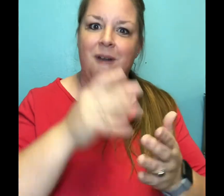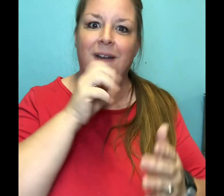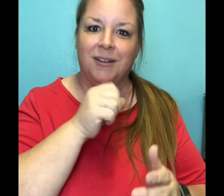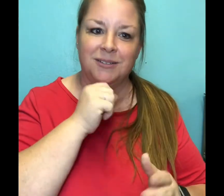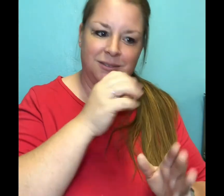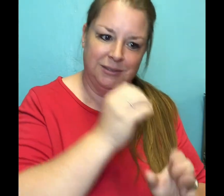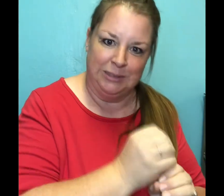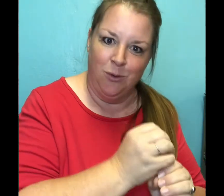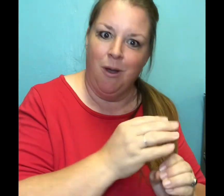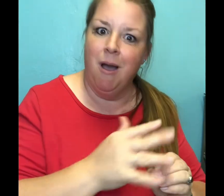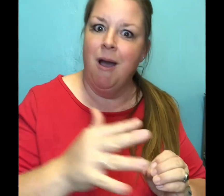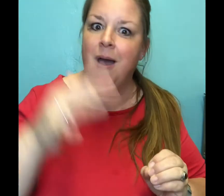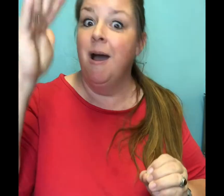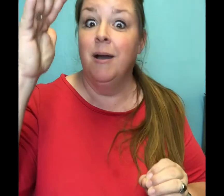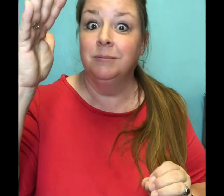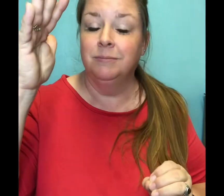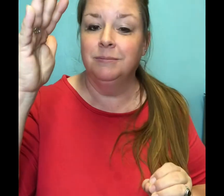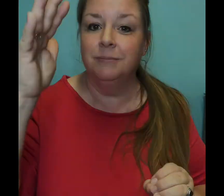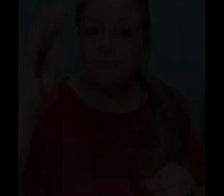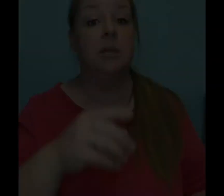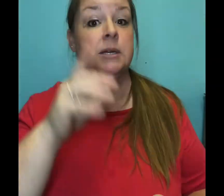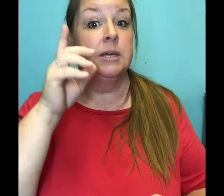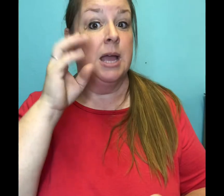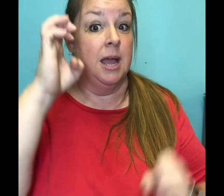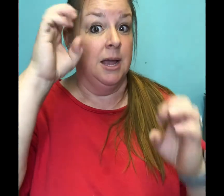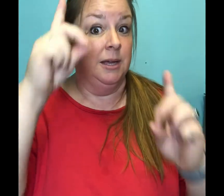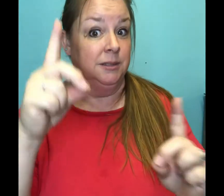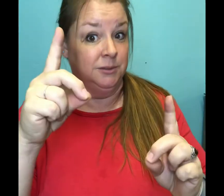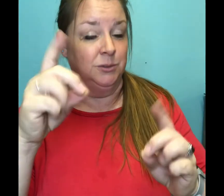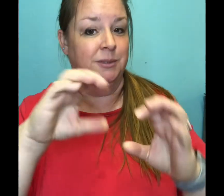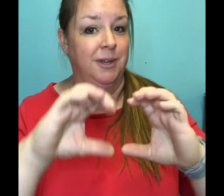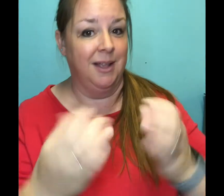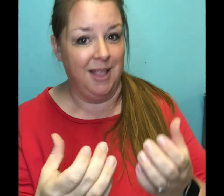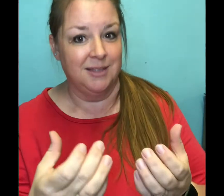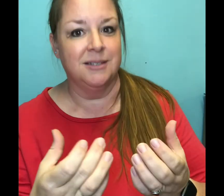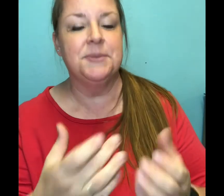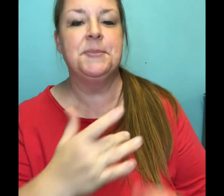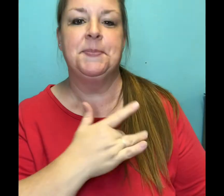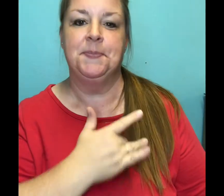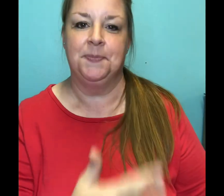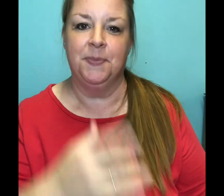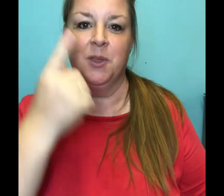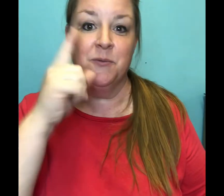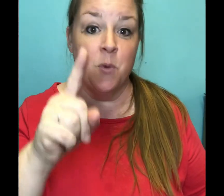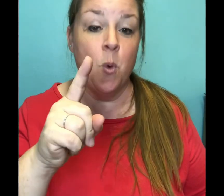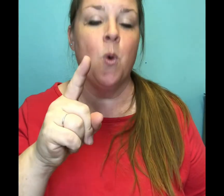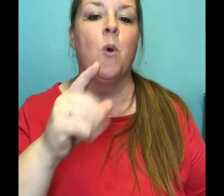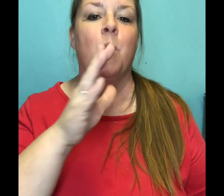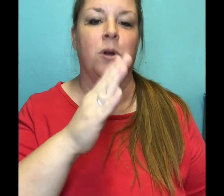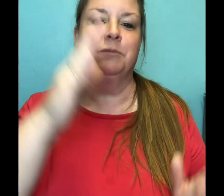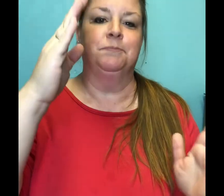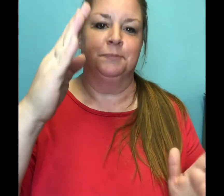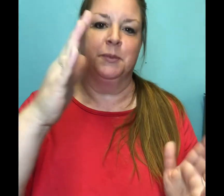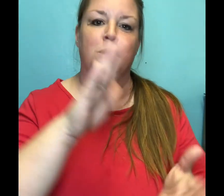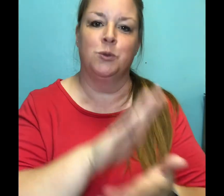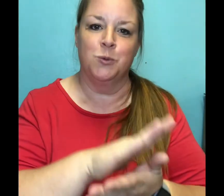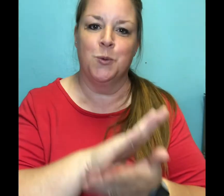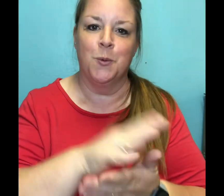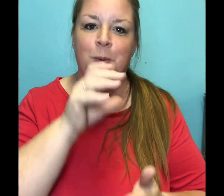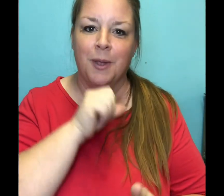ages. We cover all ages zero and up. Most of the time, educational classes are set